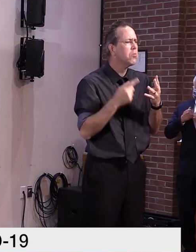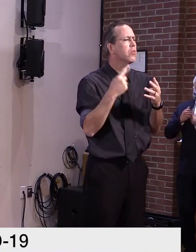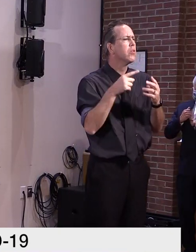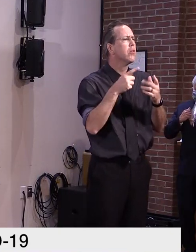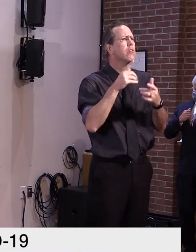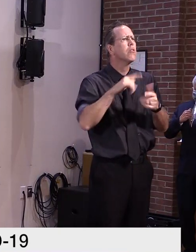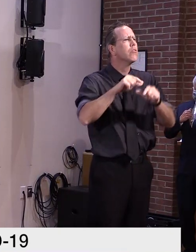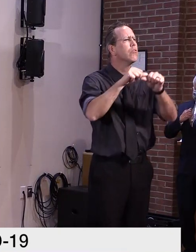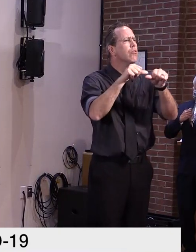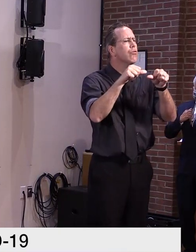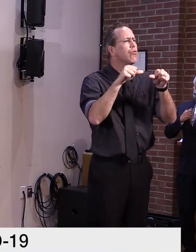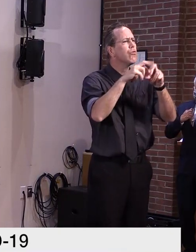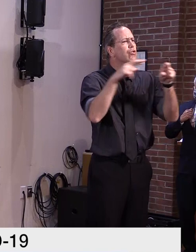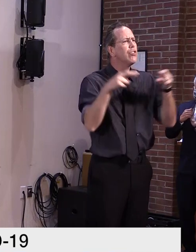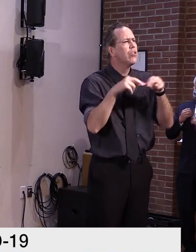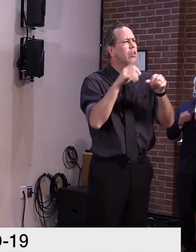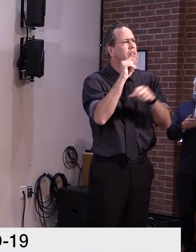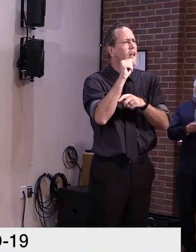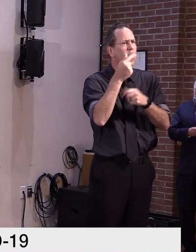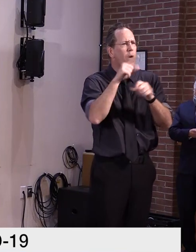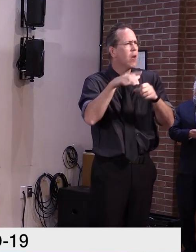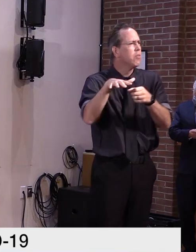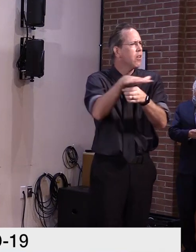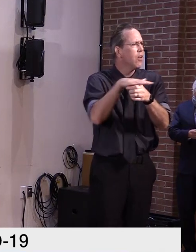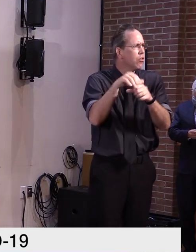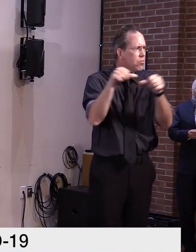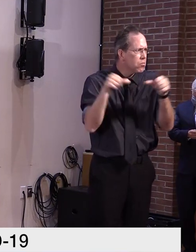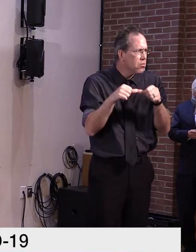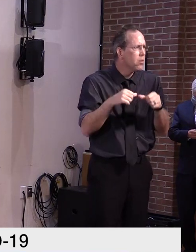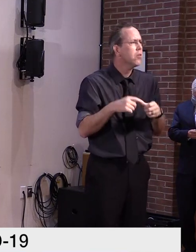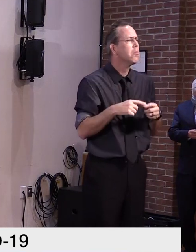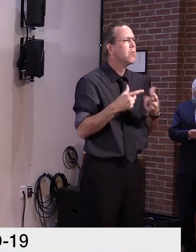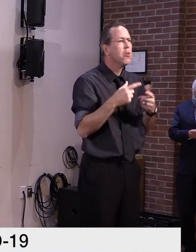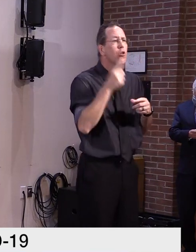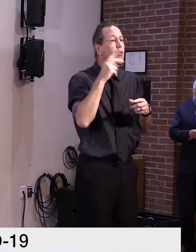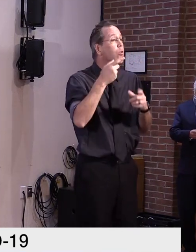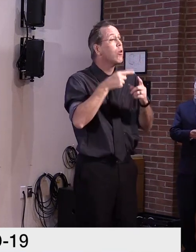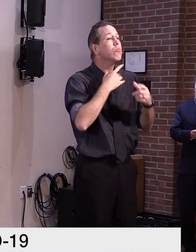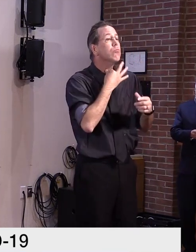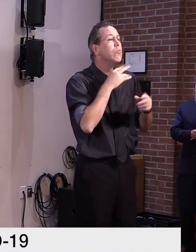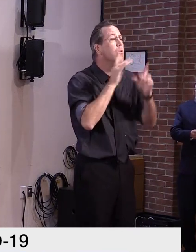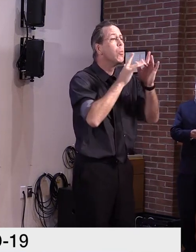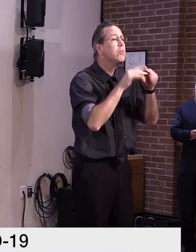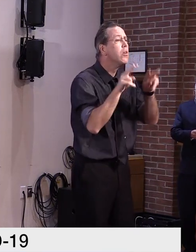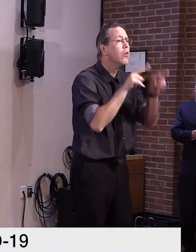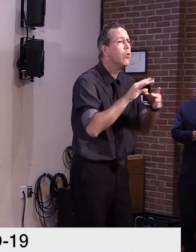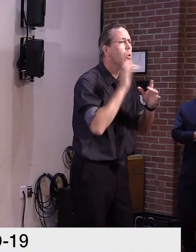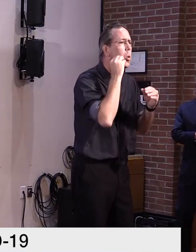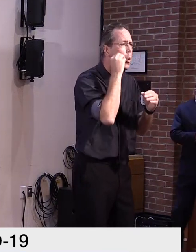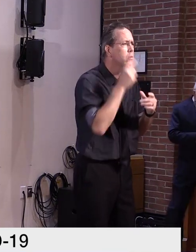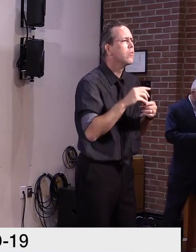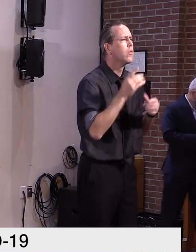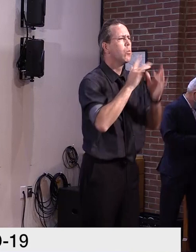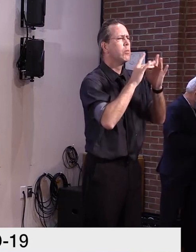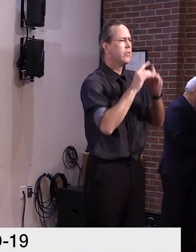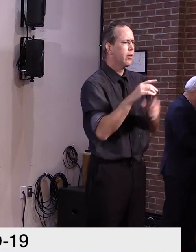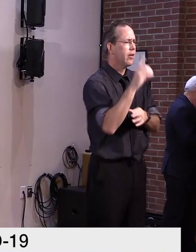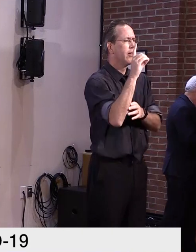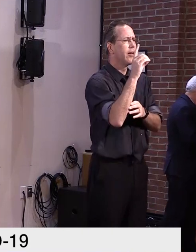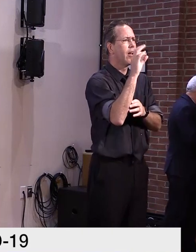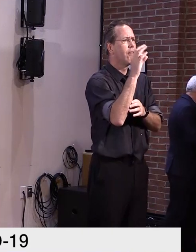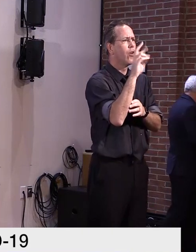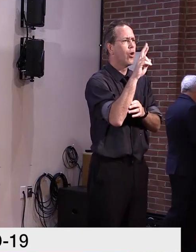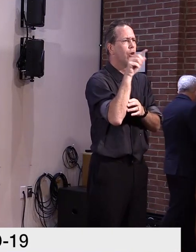well. And for those viewing at home, just a reminder that our presentation is available at dfr.vermont